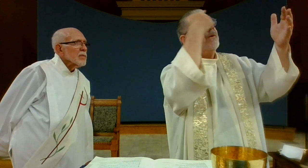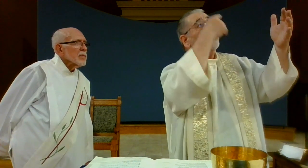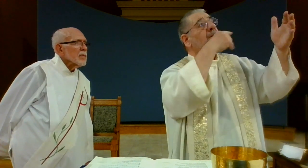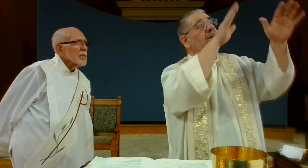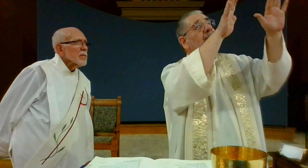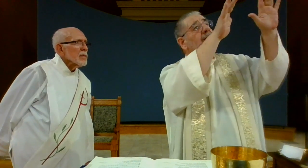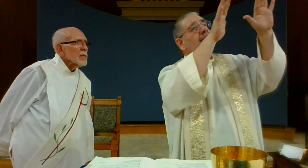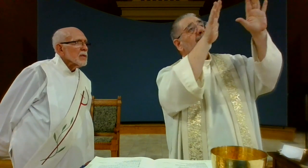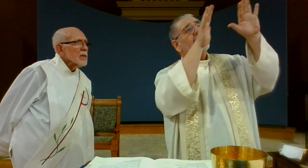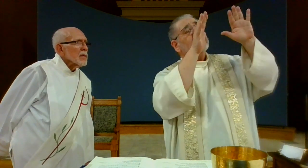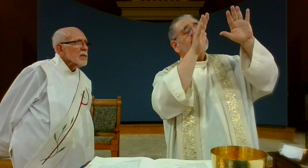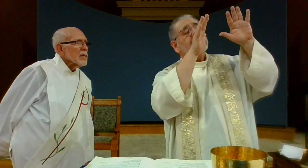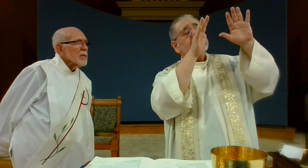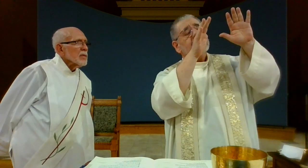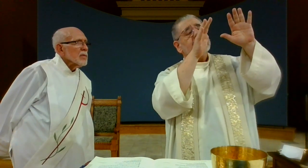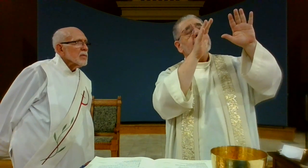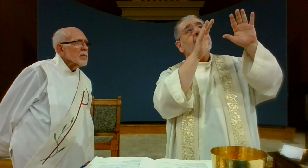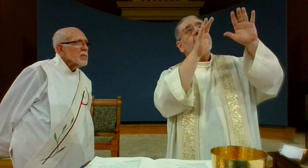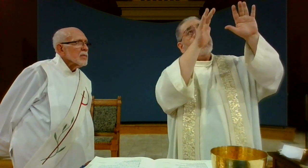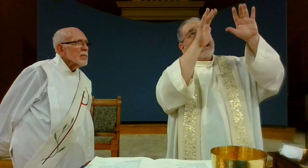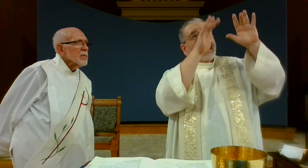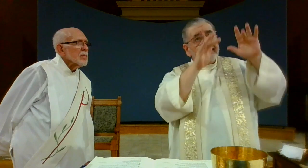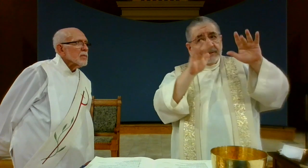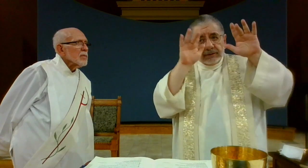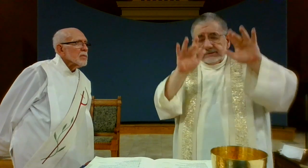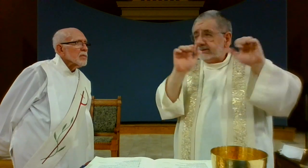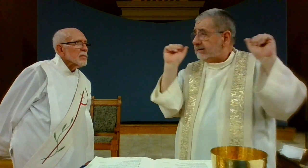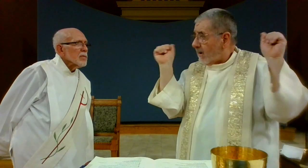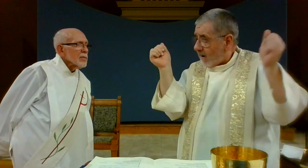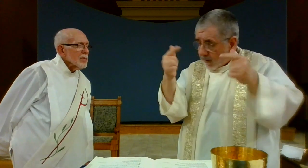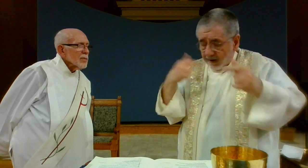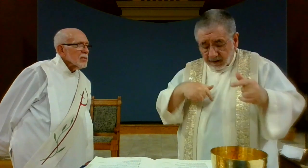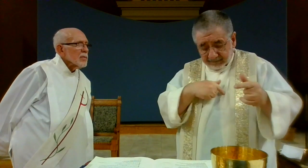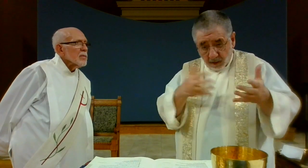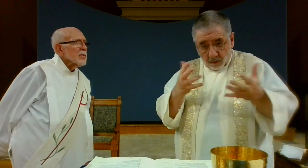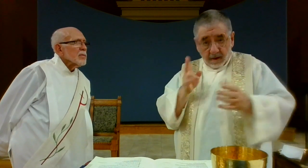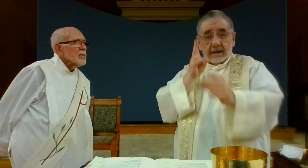And all who have died in your mercy, welcome them into the light of your face.